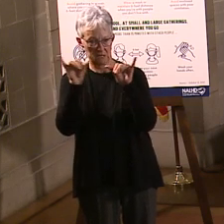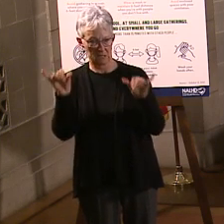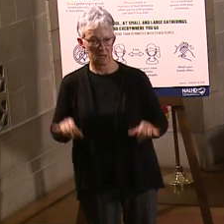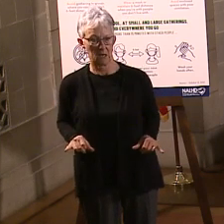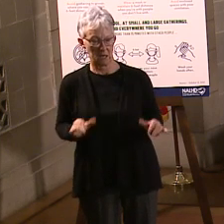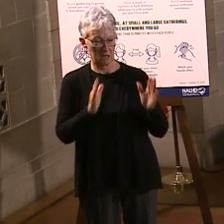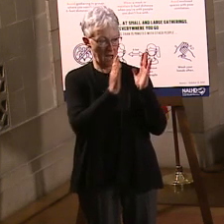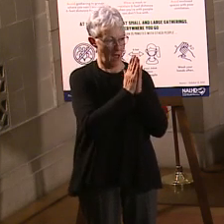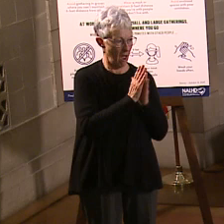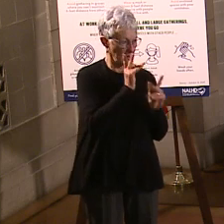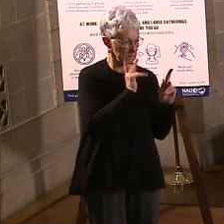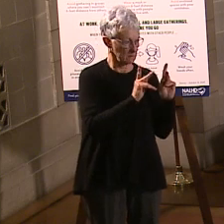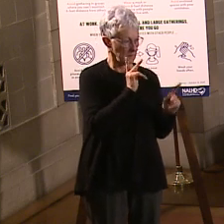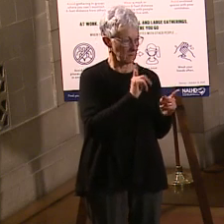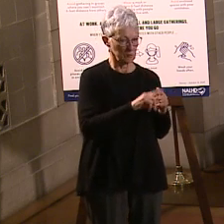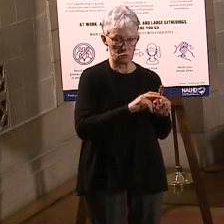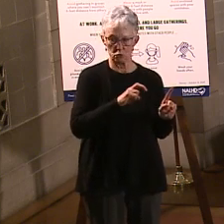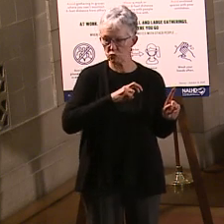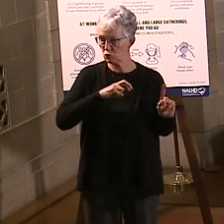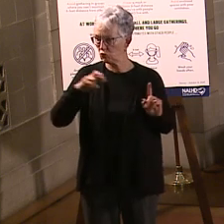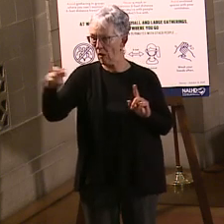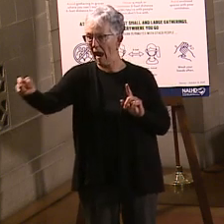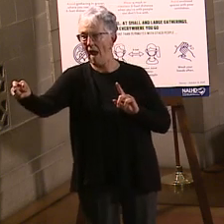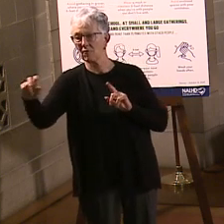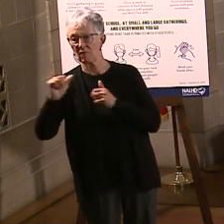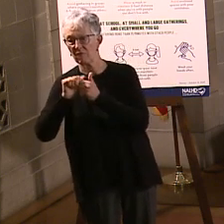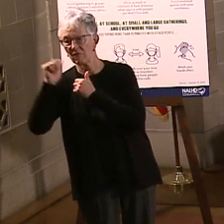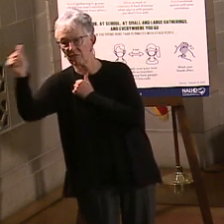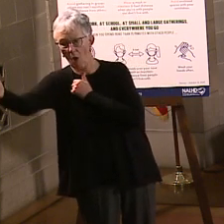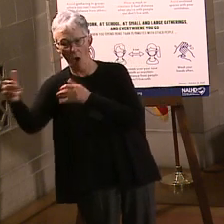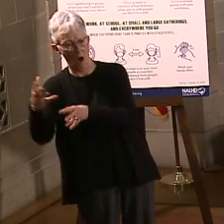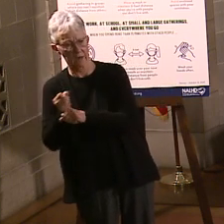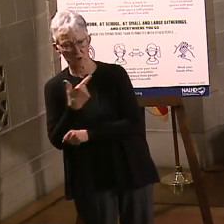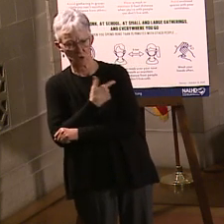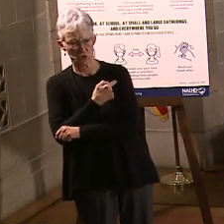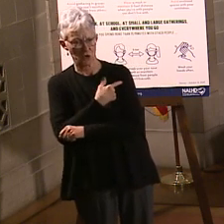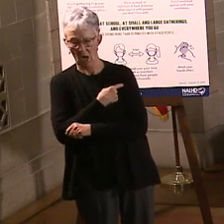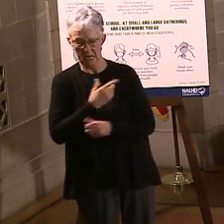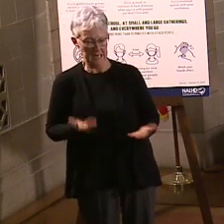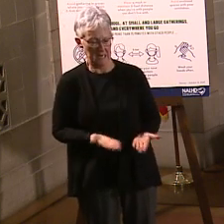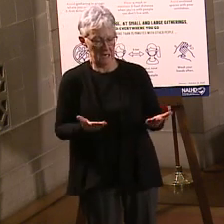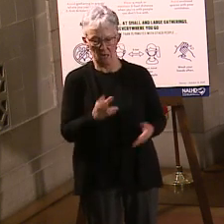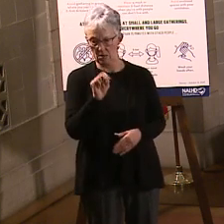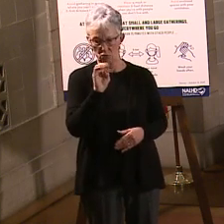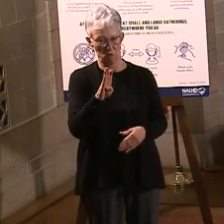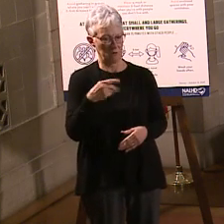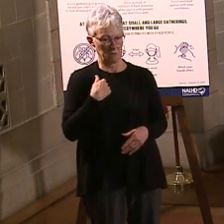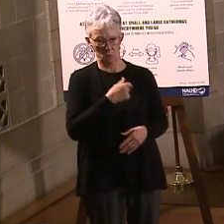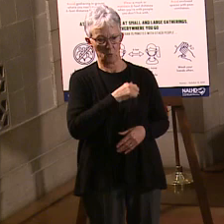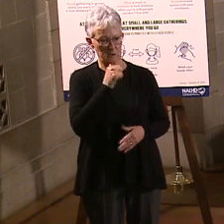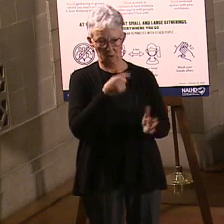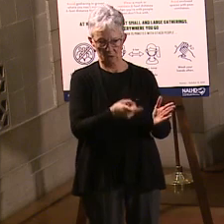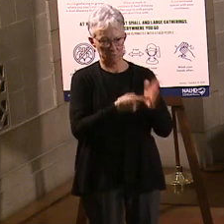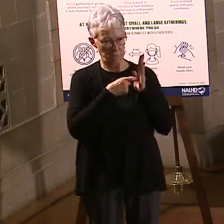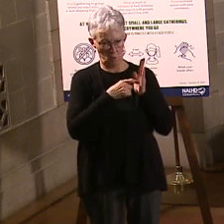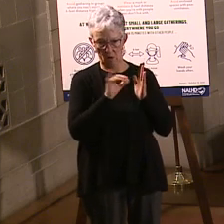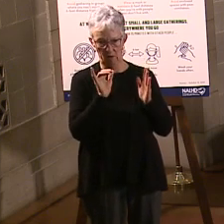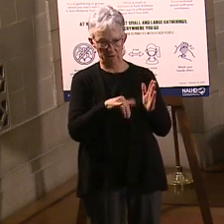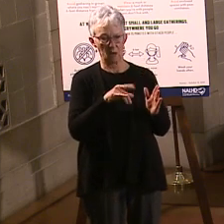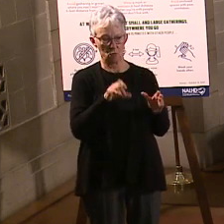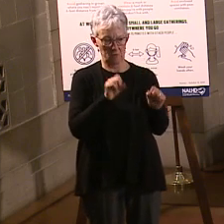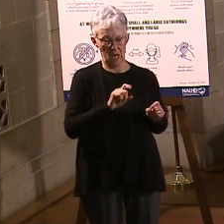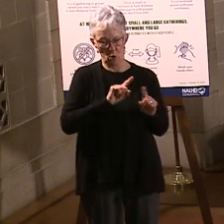their people to travel across the state, we are not doing that. So just know that it's as close as your local public health department. All right.